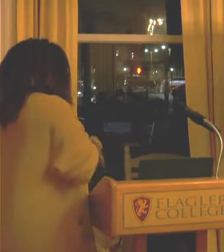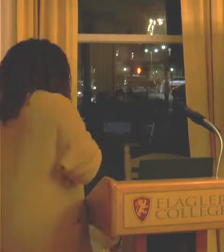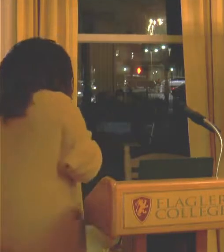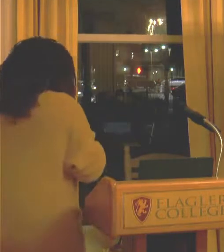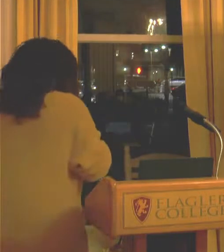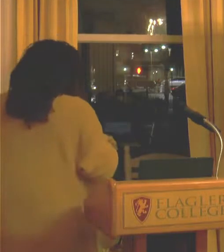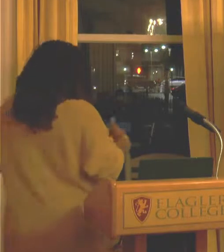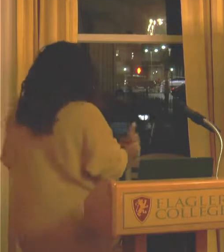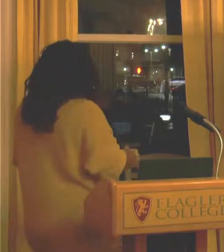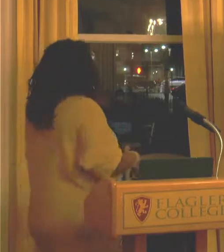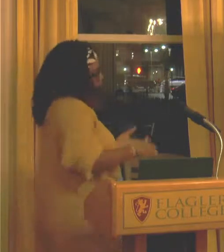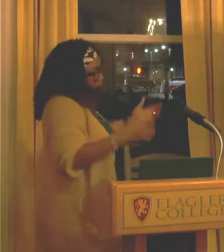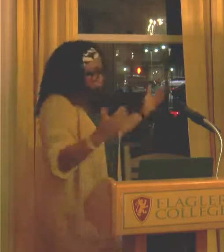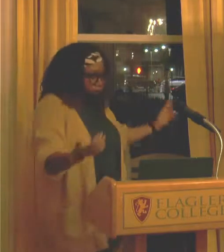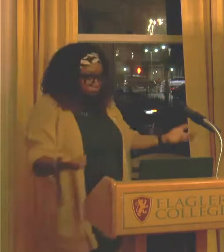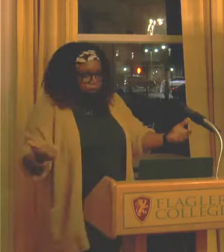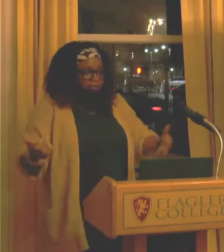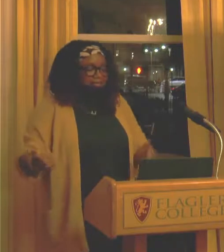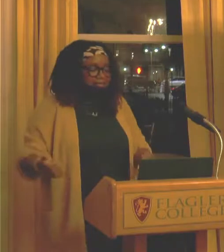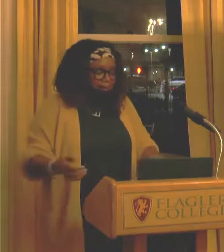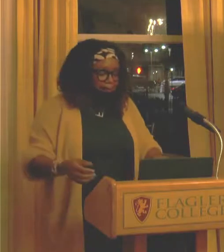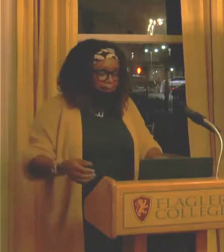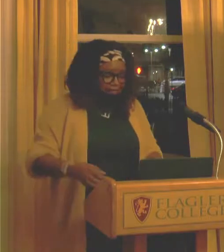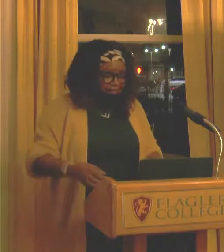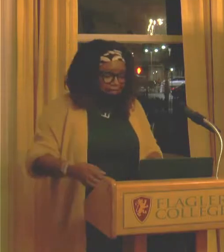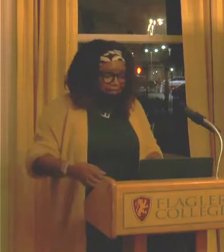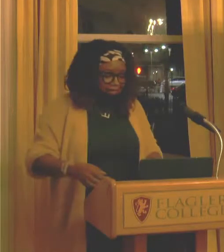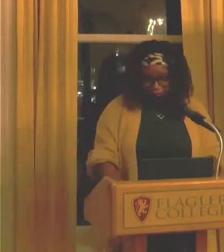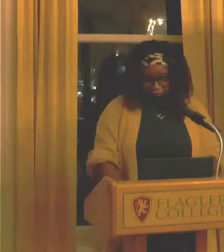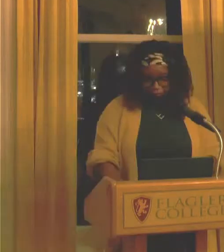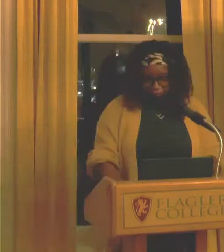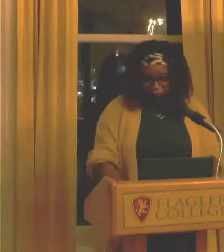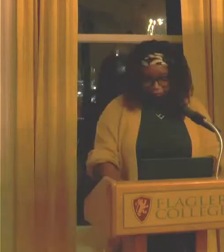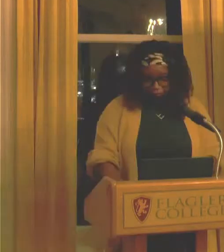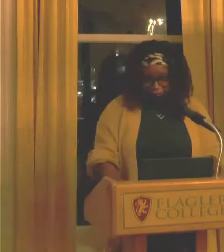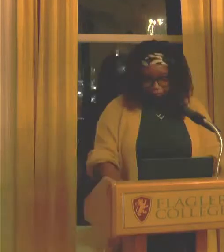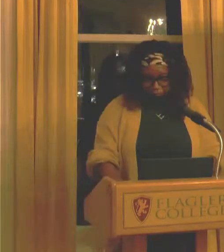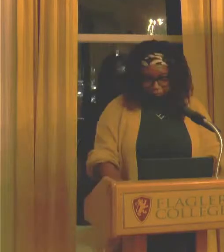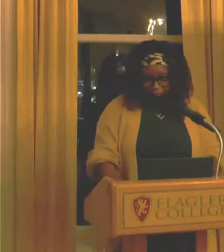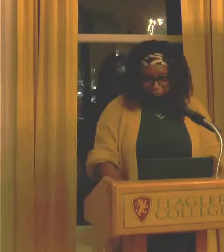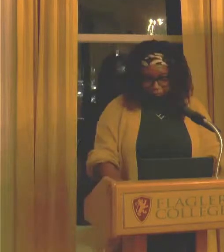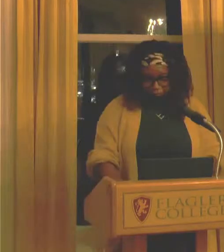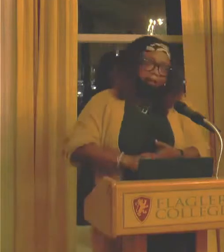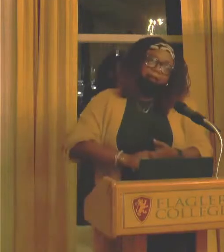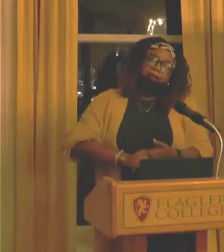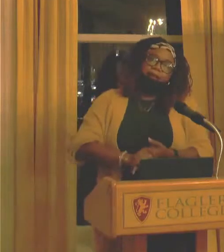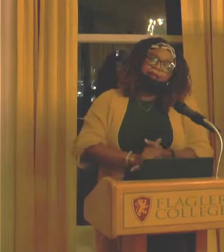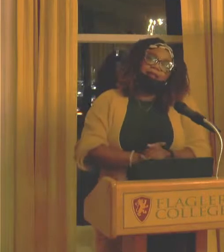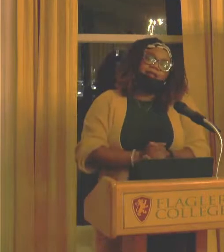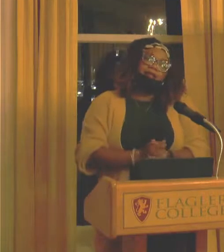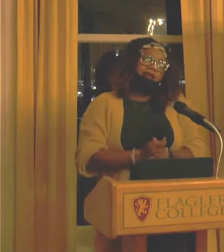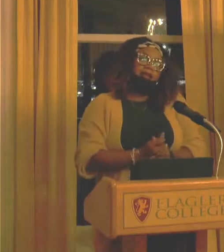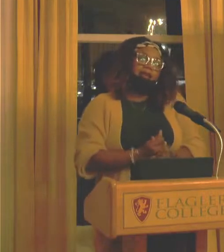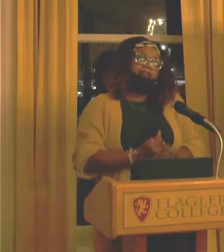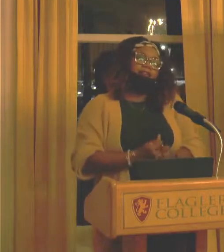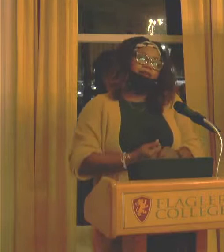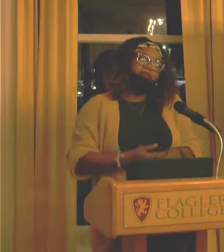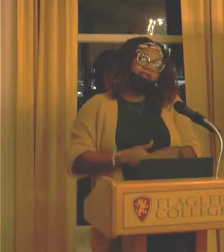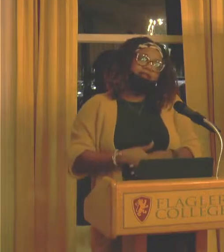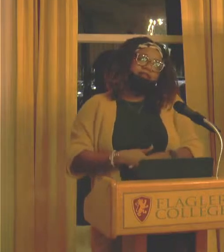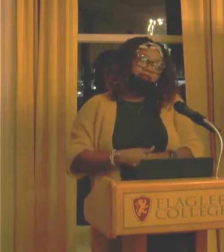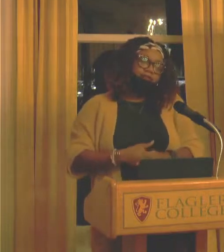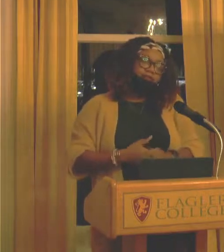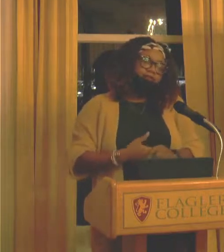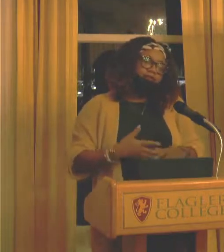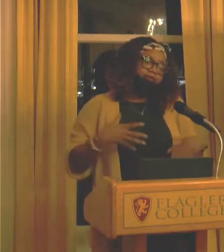voice. So, what does that mean? It means that I am a firm